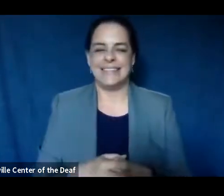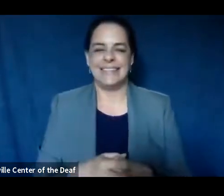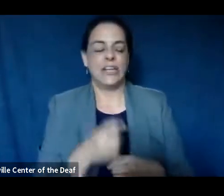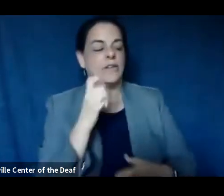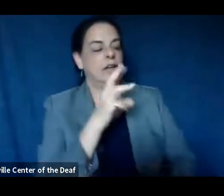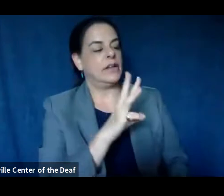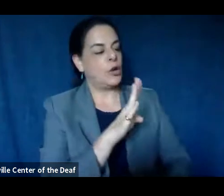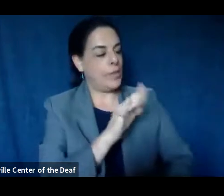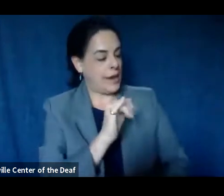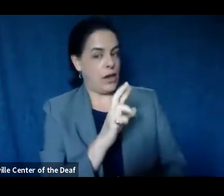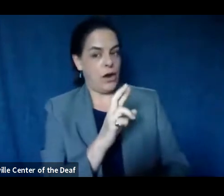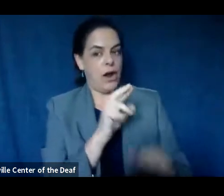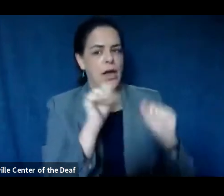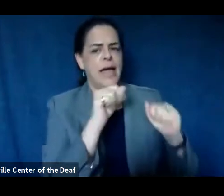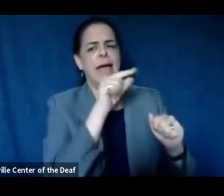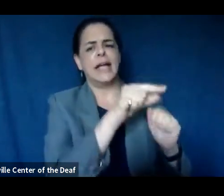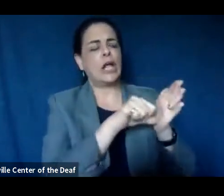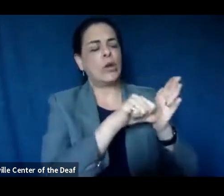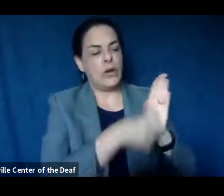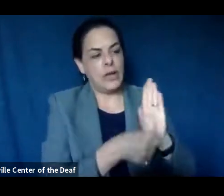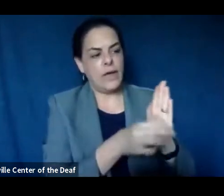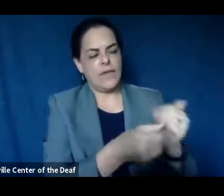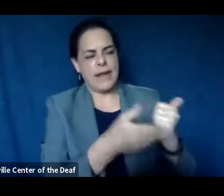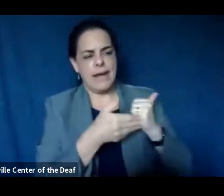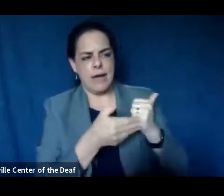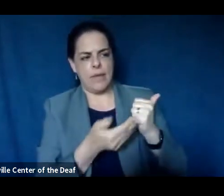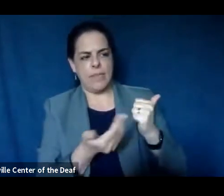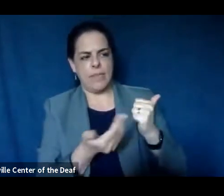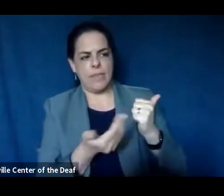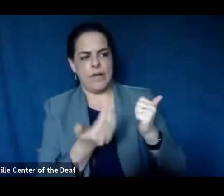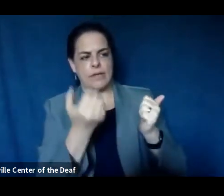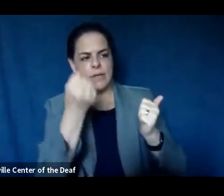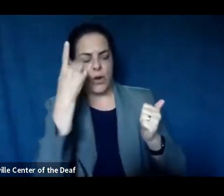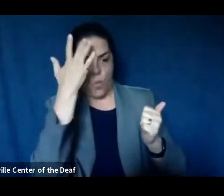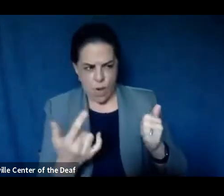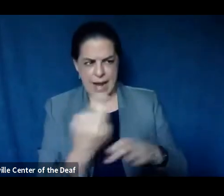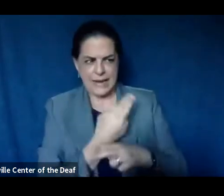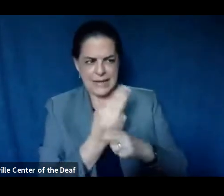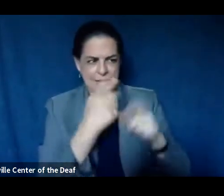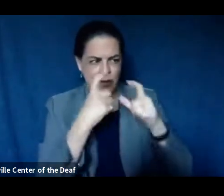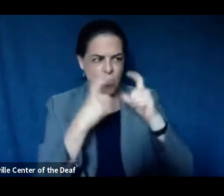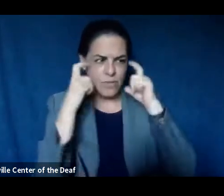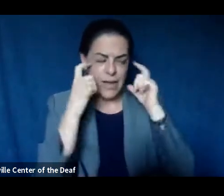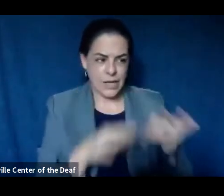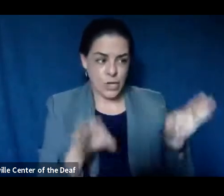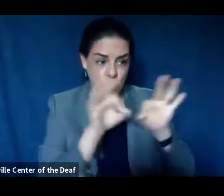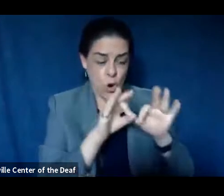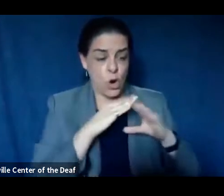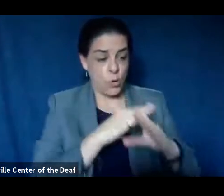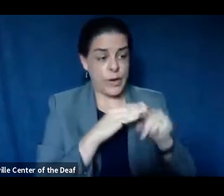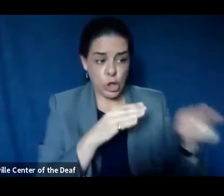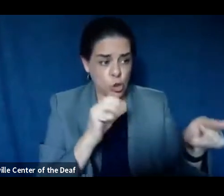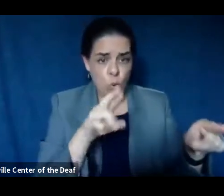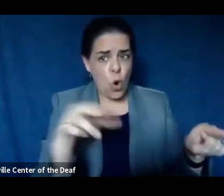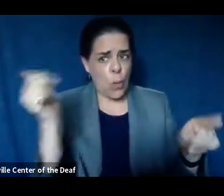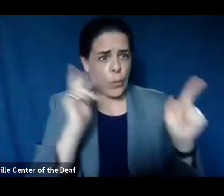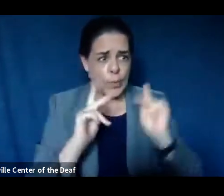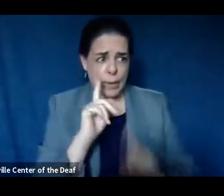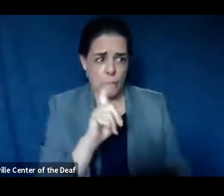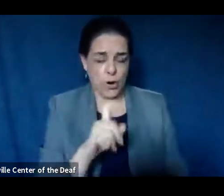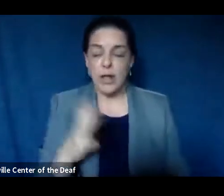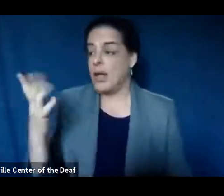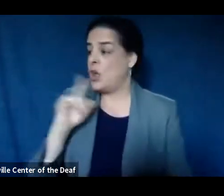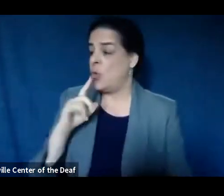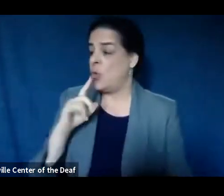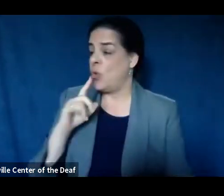From WVIR, can you reiterate and help us understand why wearing a mask is important? Does it protect you or people around you? It